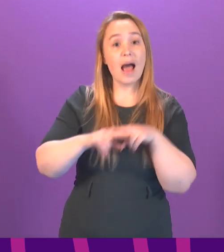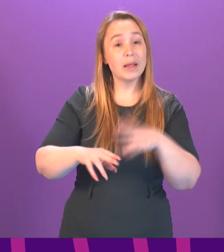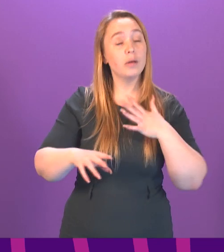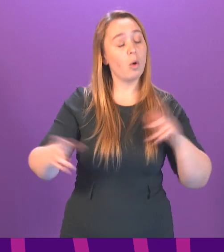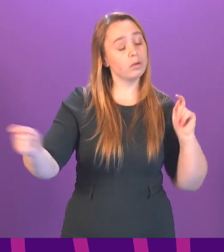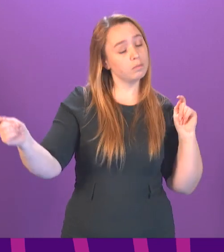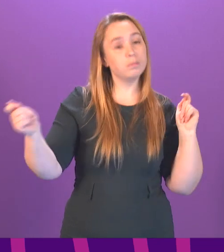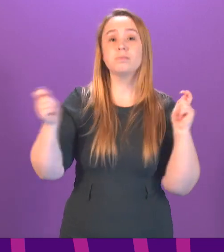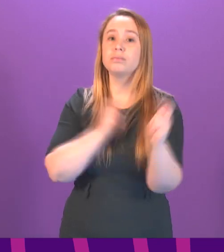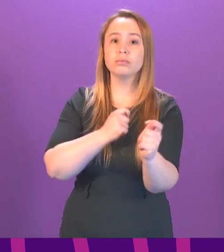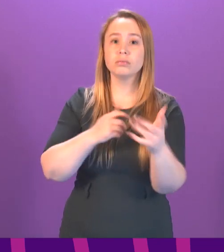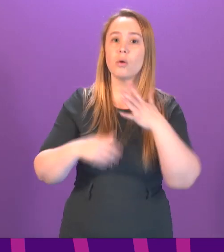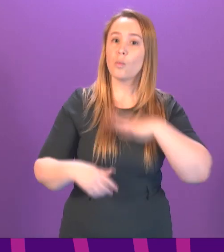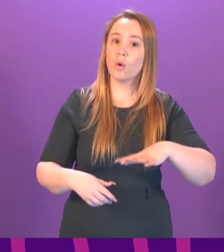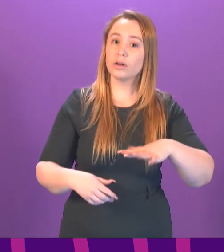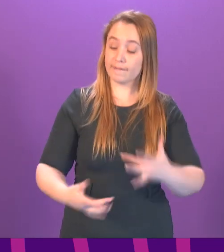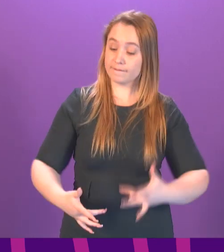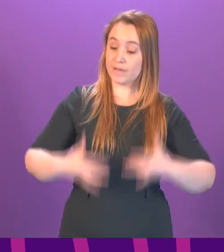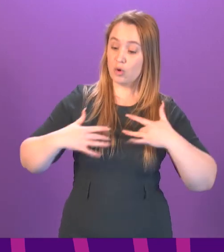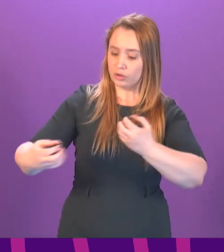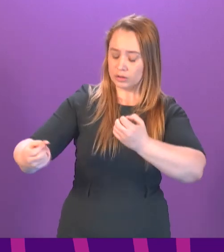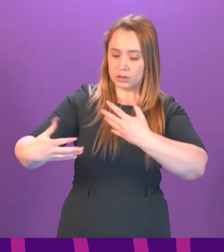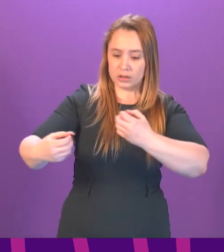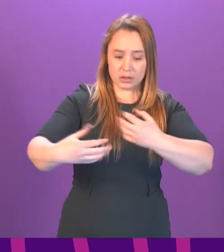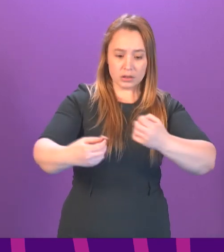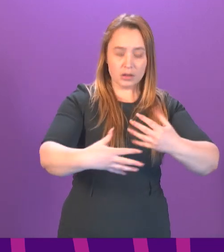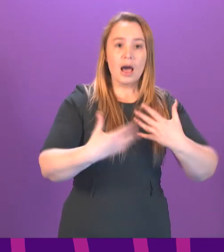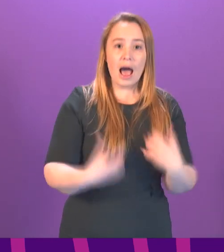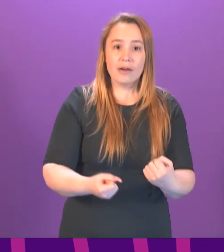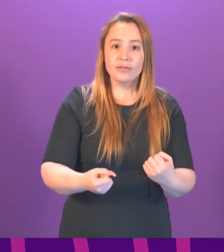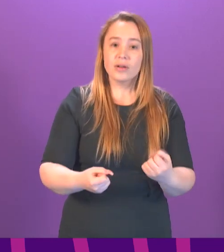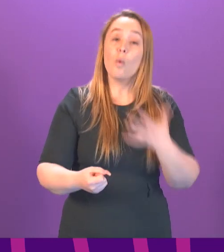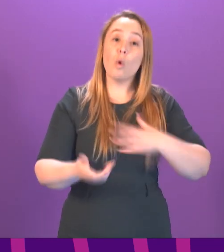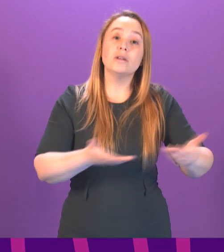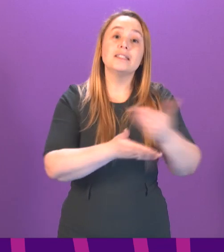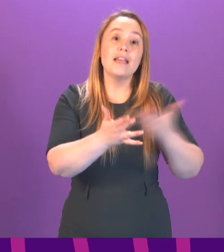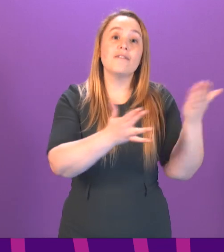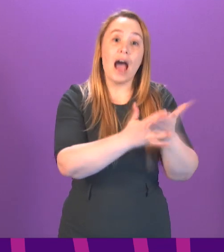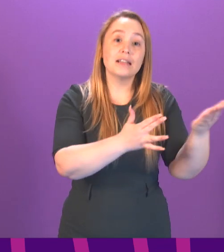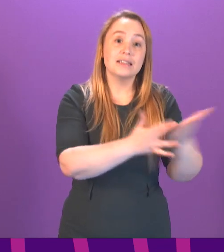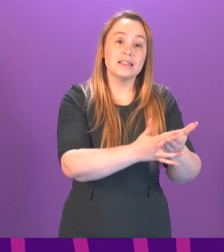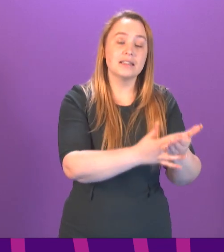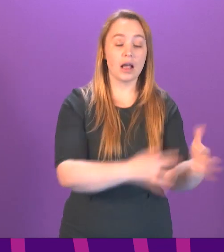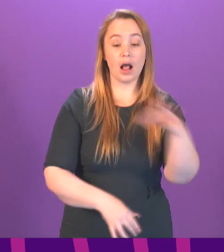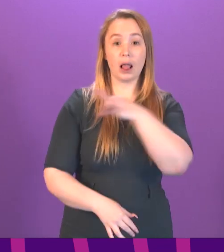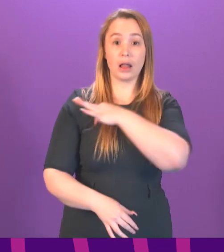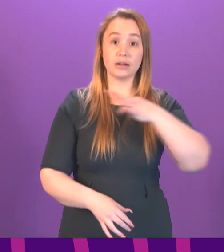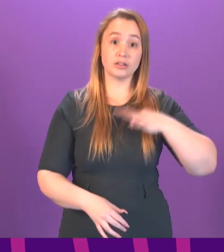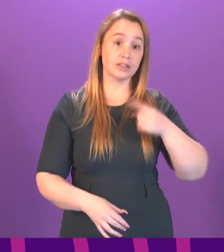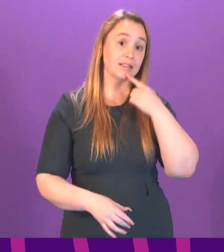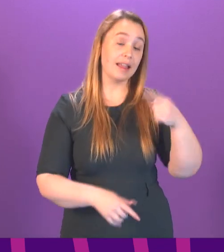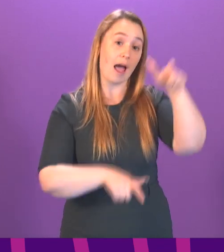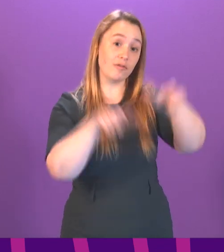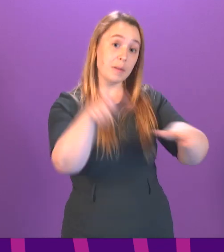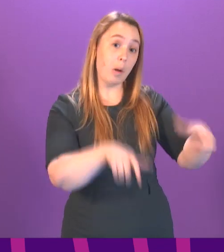change. We've heard their voices. They do want that safe access. Clinicians say that separation is worsening dementia,